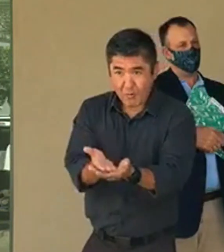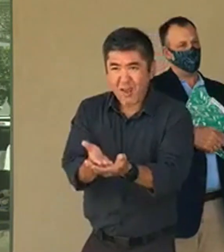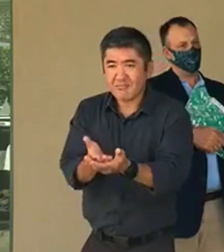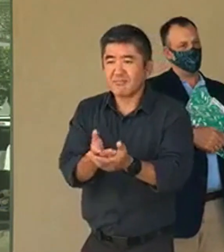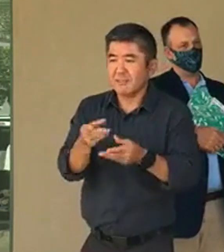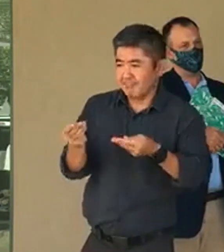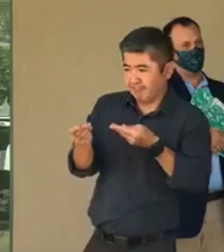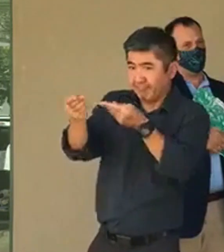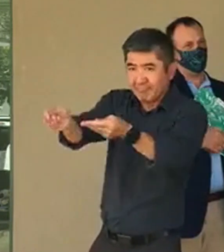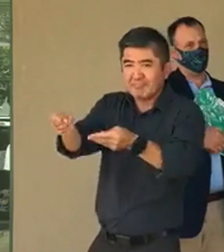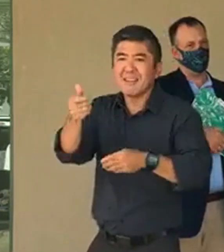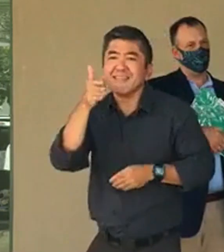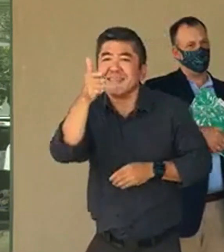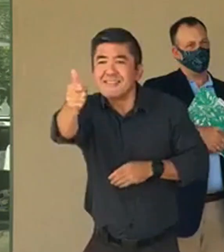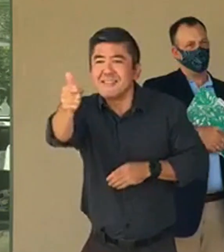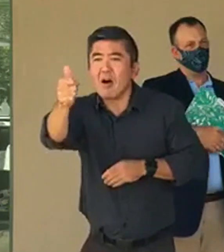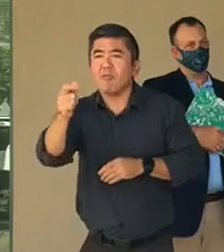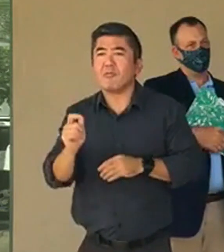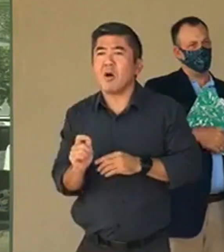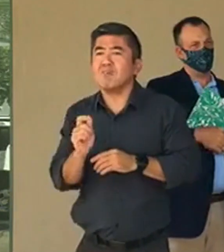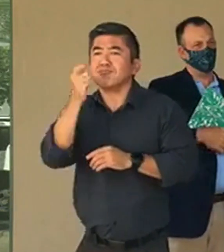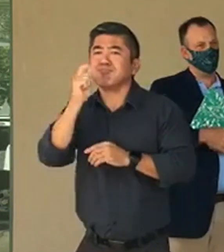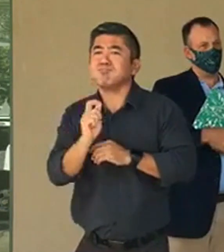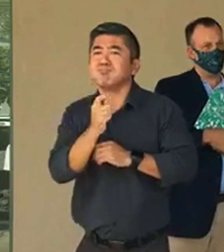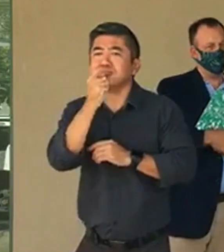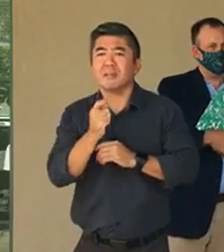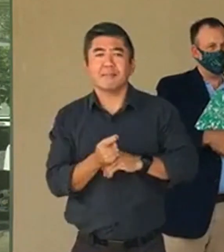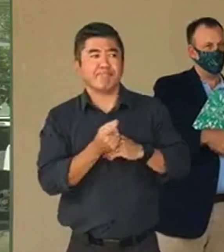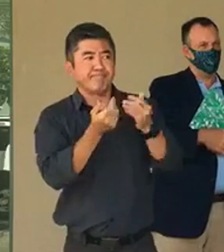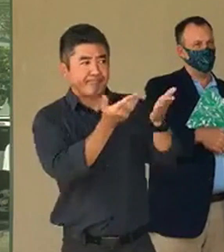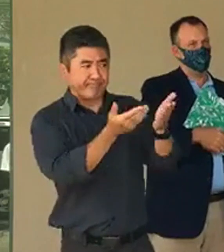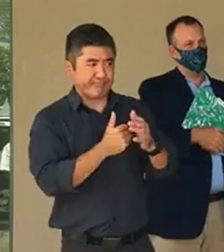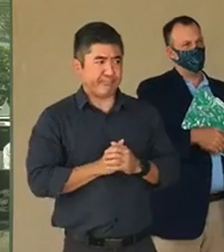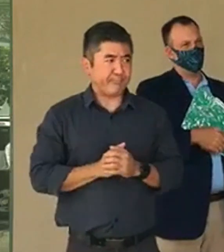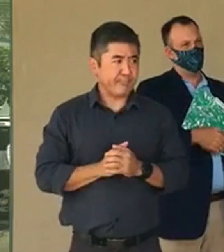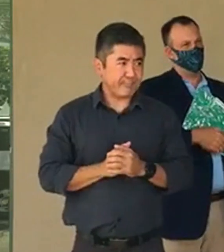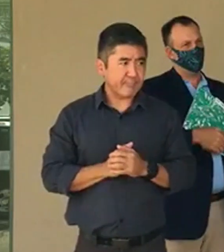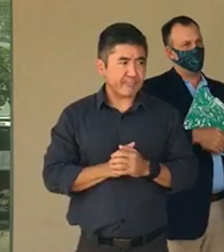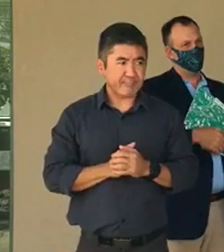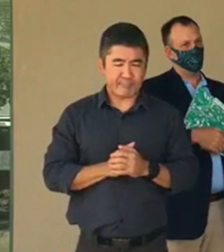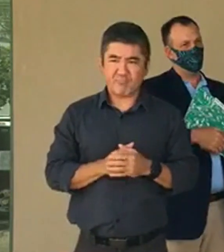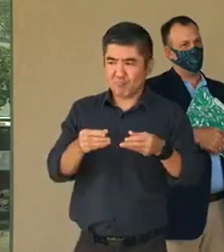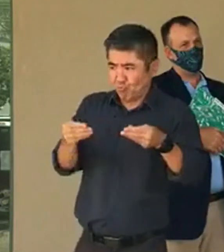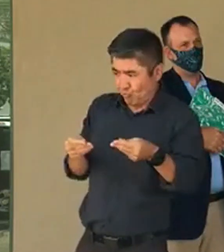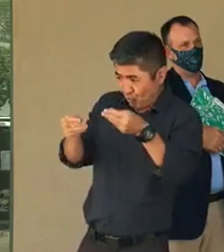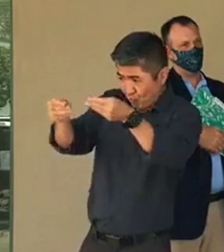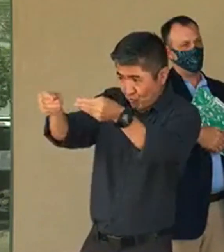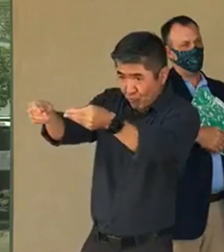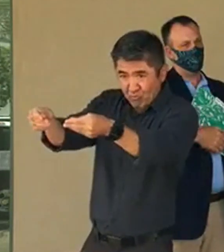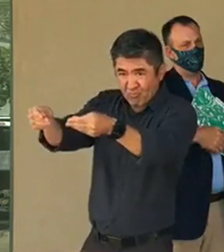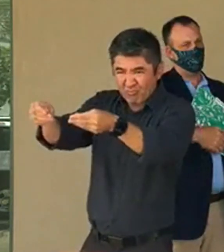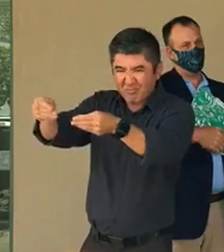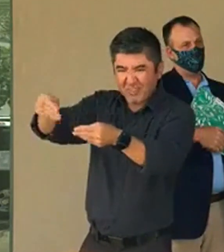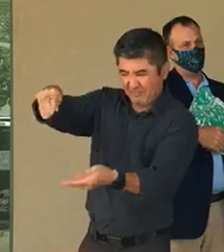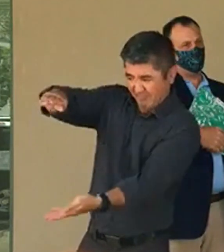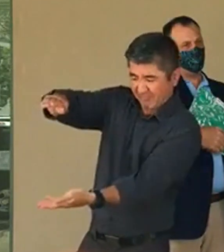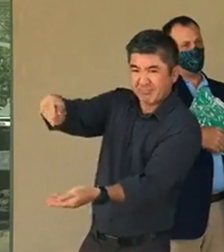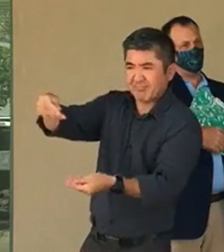swab. This is the swab. This is the specimen container. They will hand it to you in a bag.